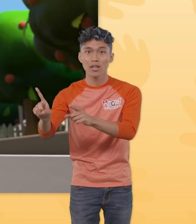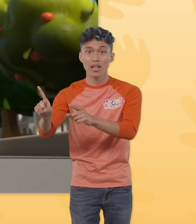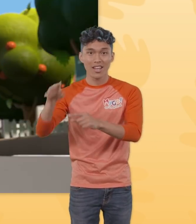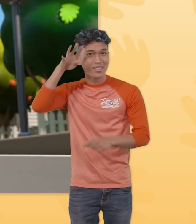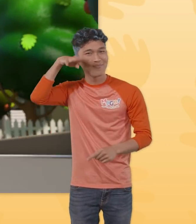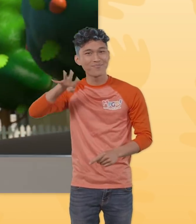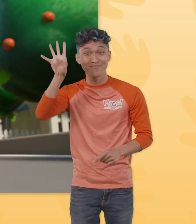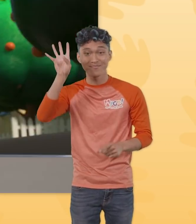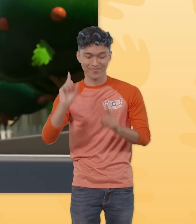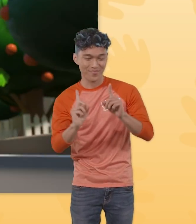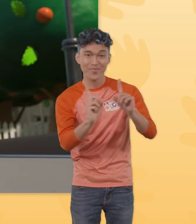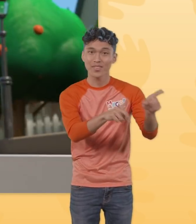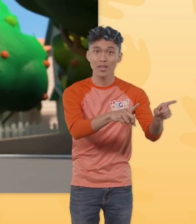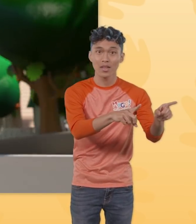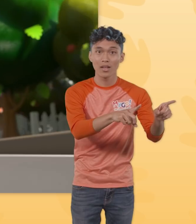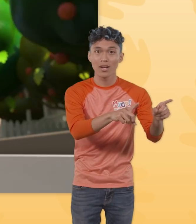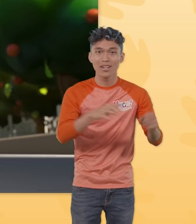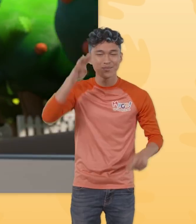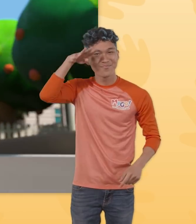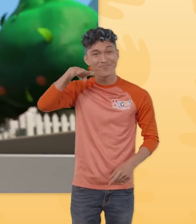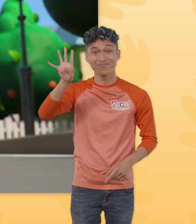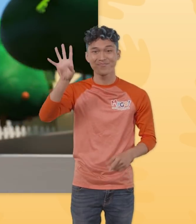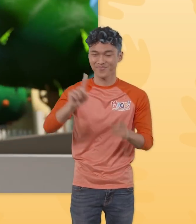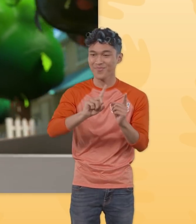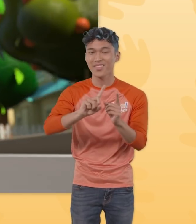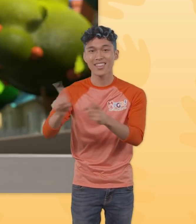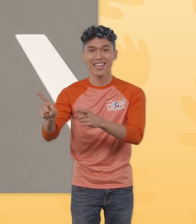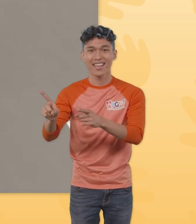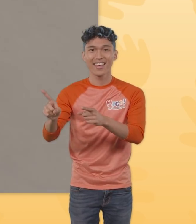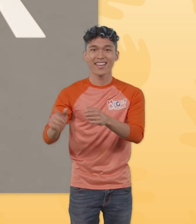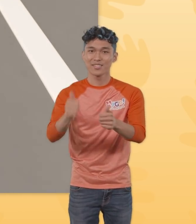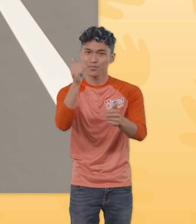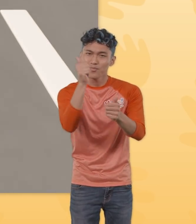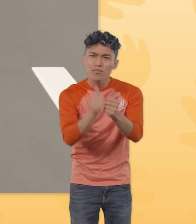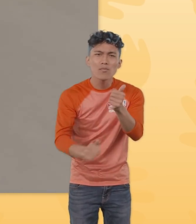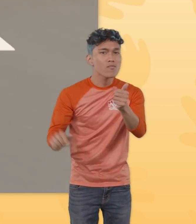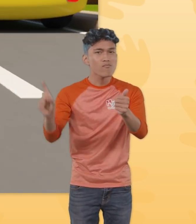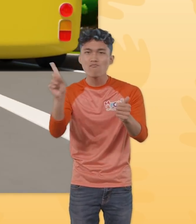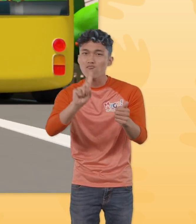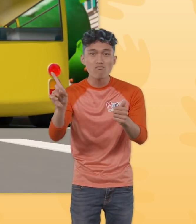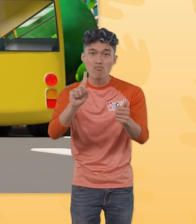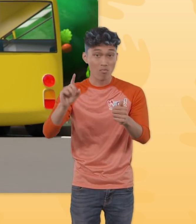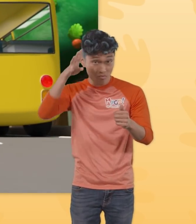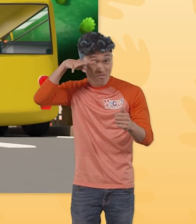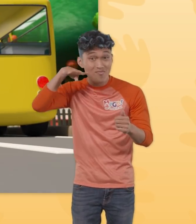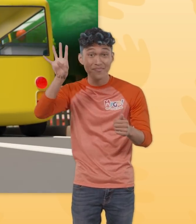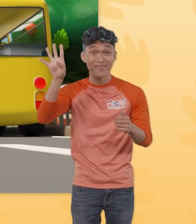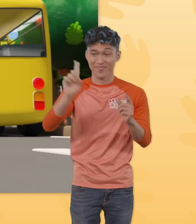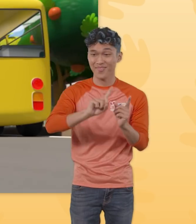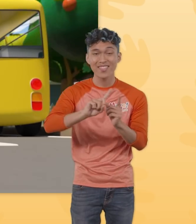Mary went, Mary went Everywhere that Mary